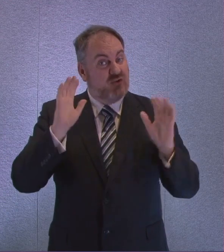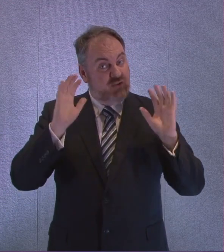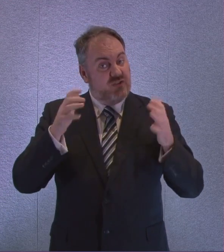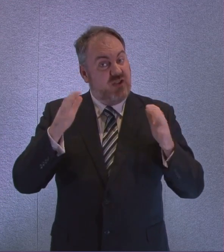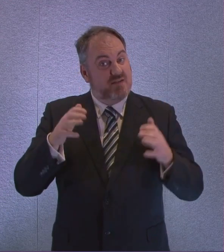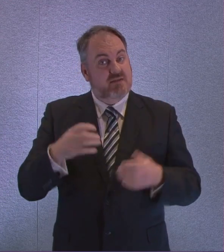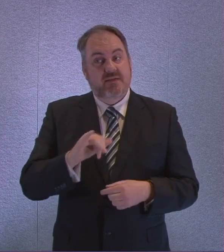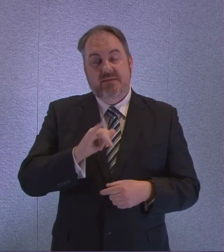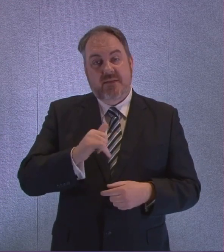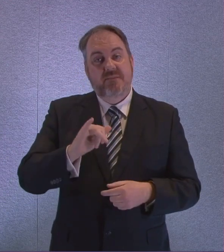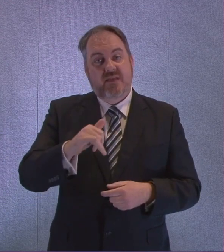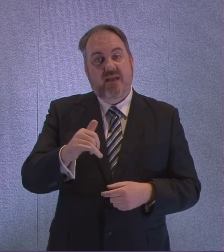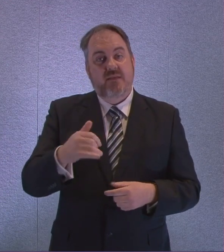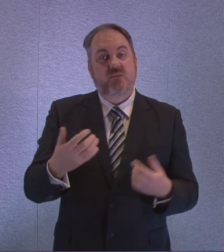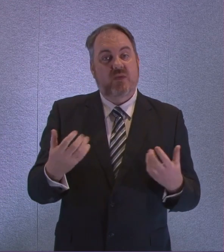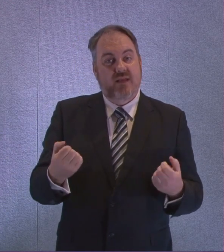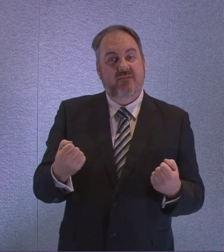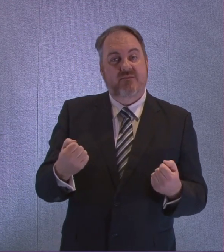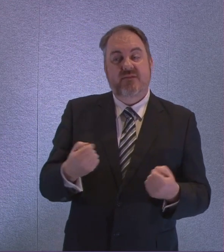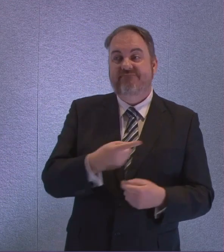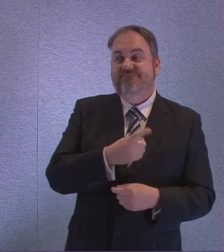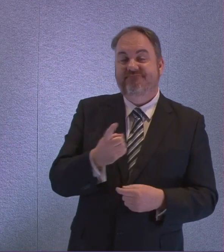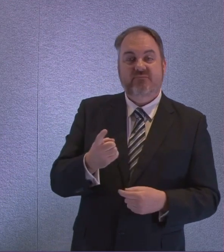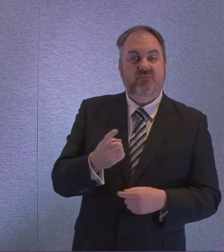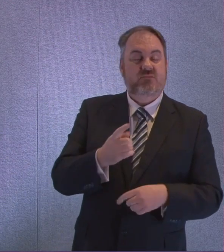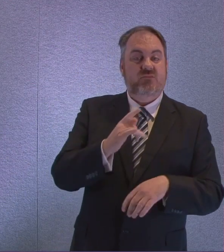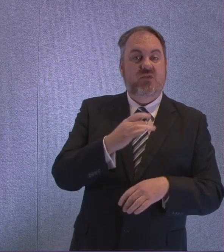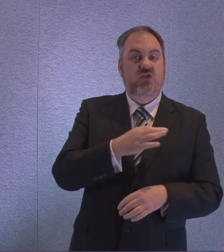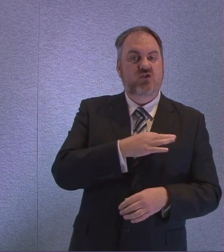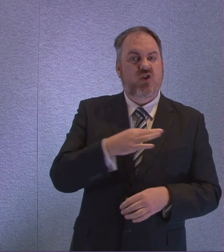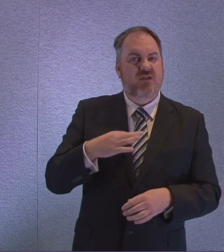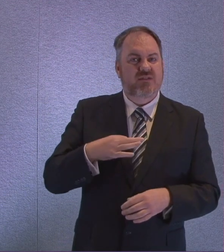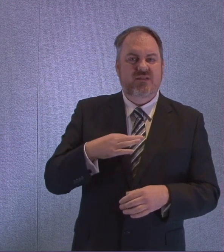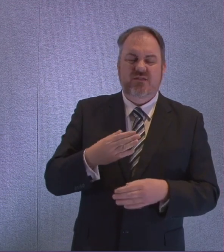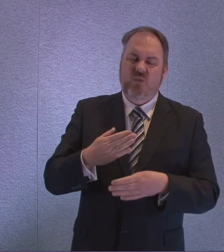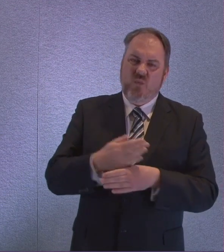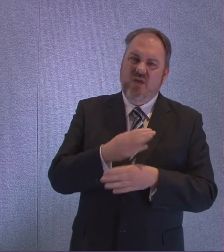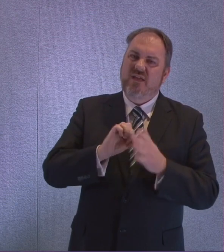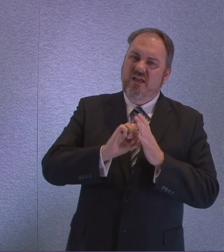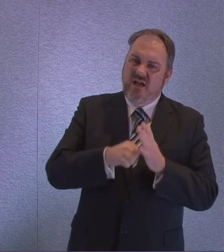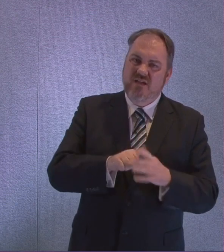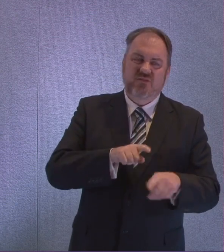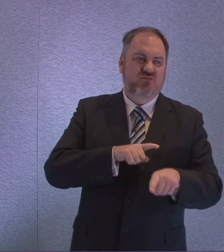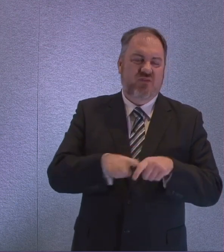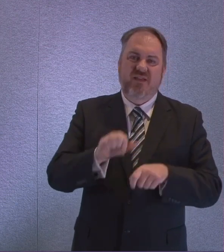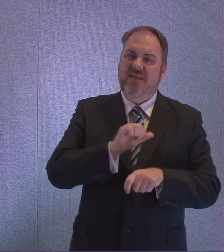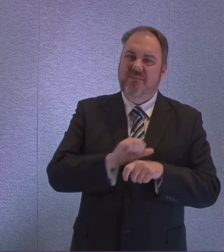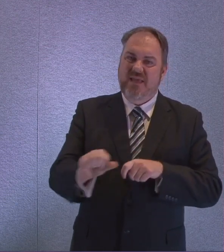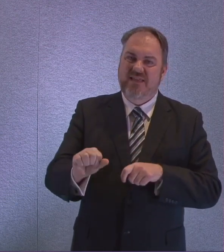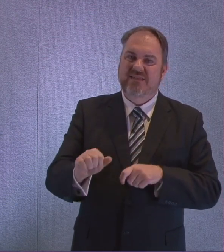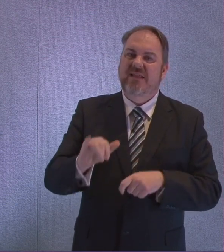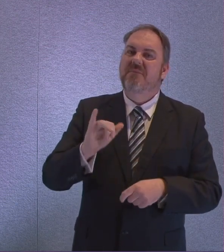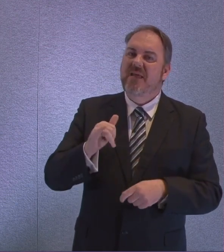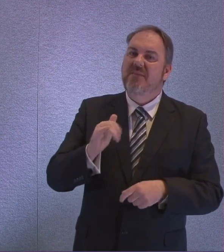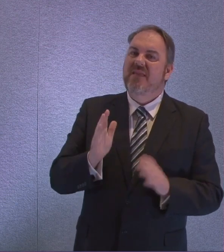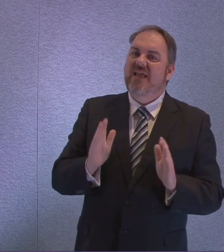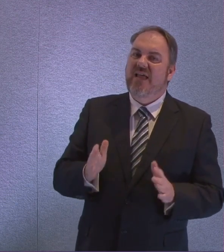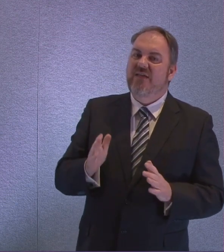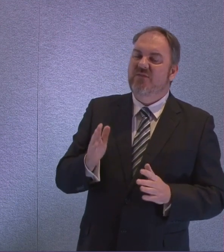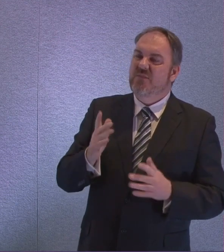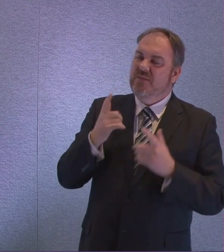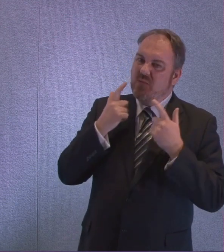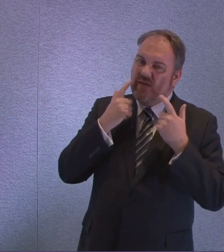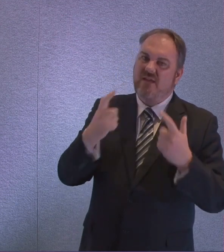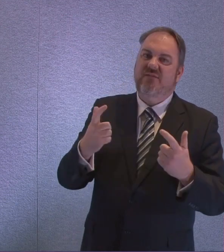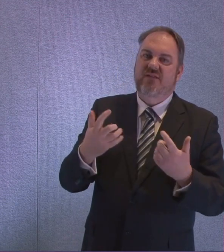cases of professionals trying to do the right thing but perhaps not in the best way and there are discussions that will be